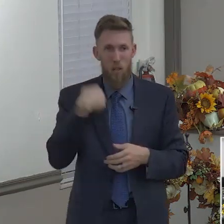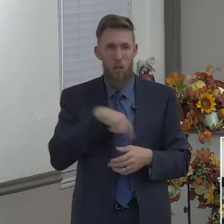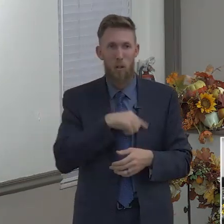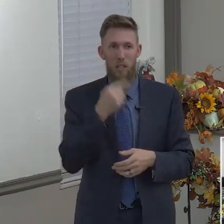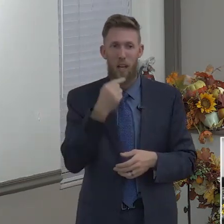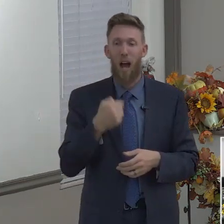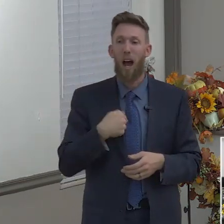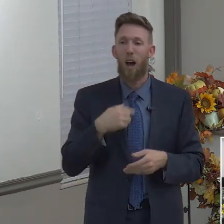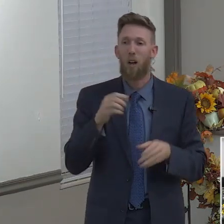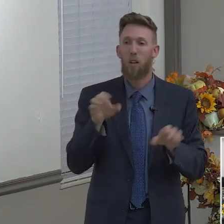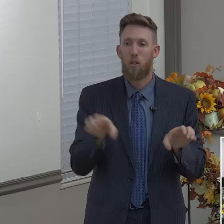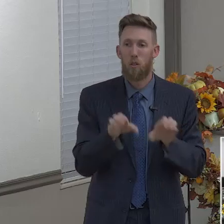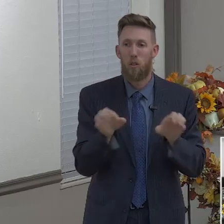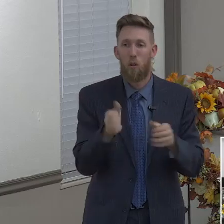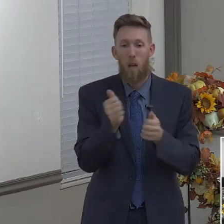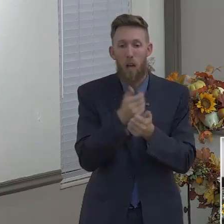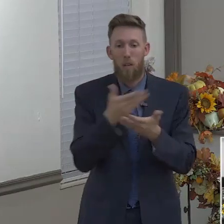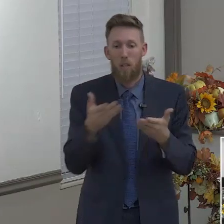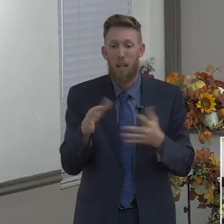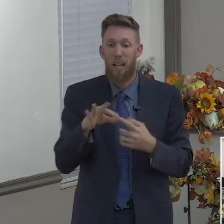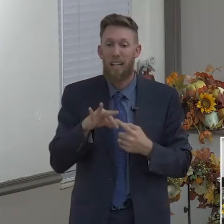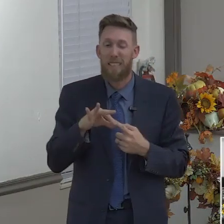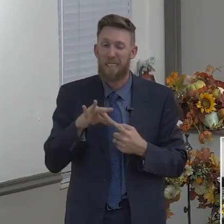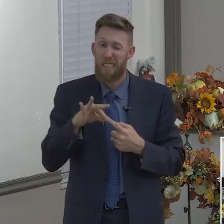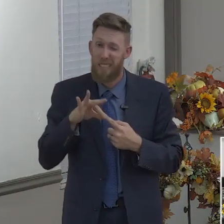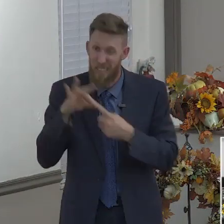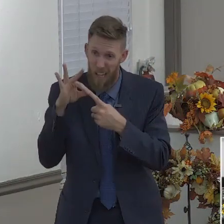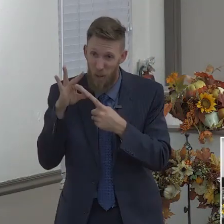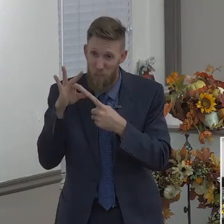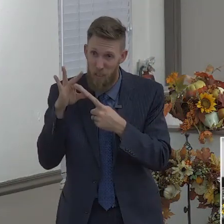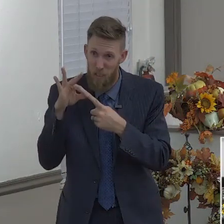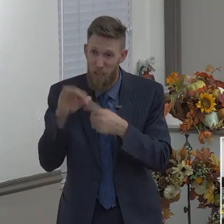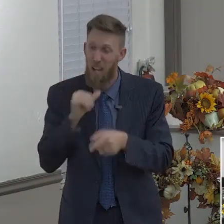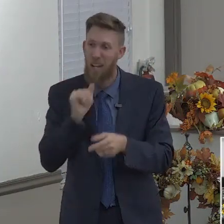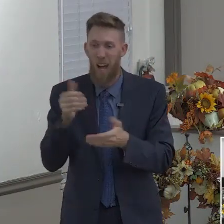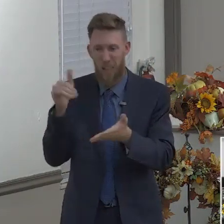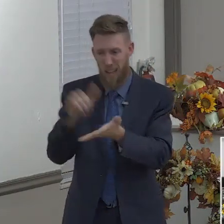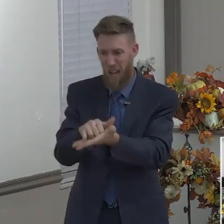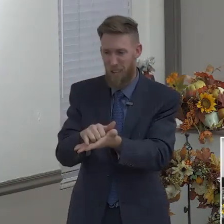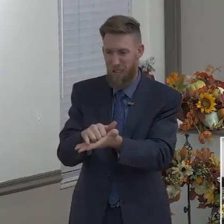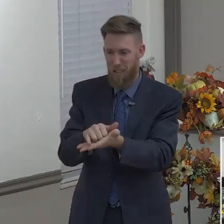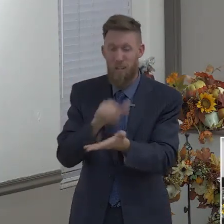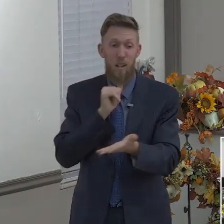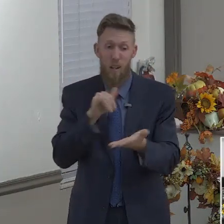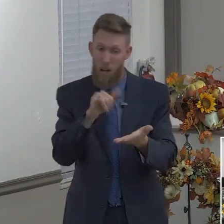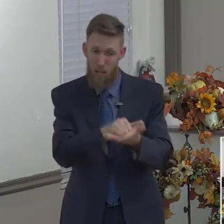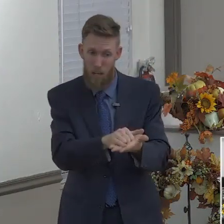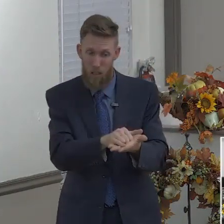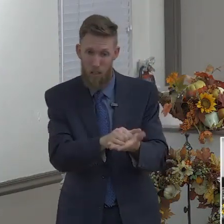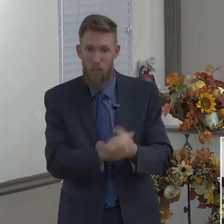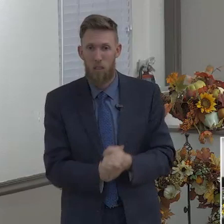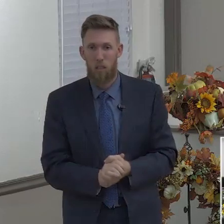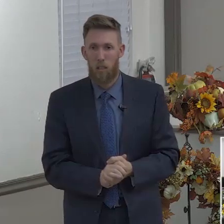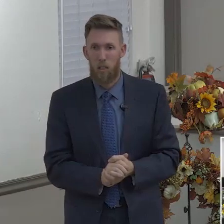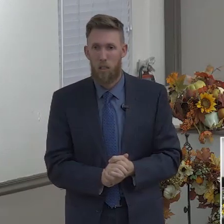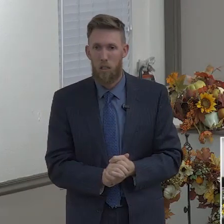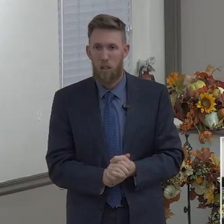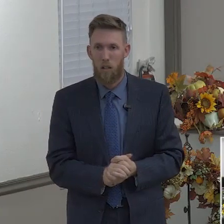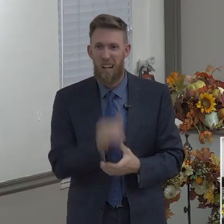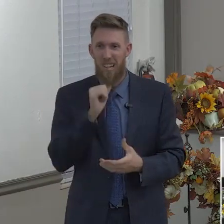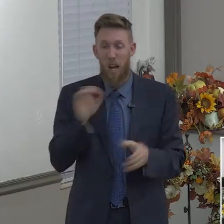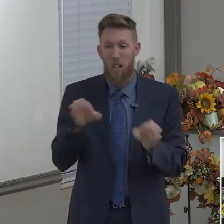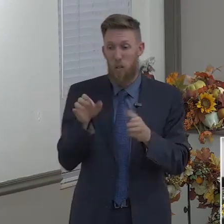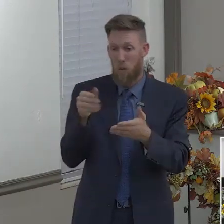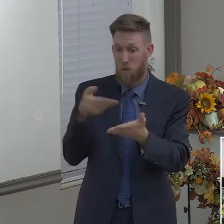God, I mean, I'll do this, but I won't do this. Then we wonder, oh, God, I don't know what I'm supposed to